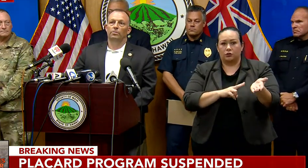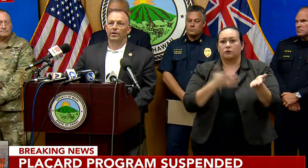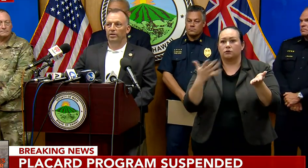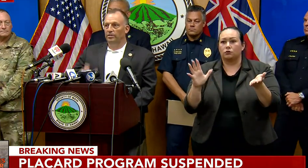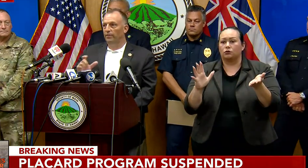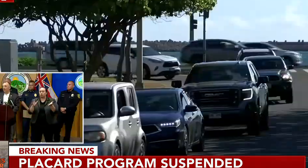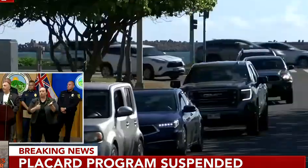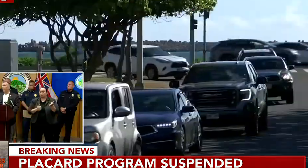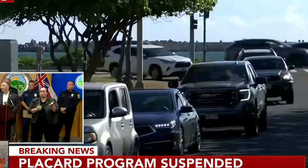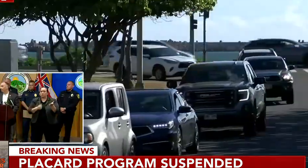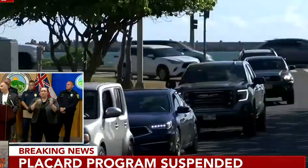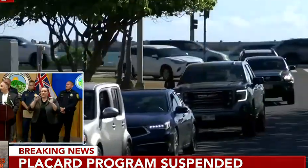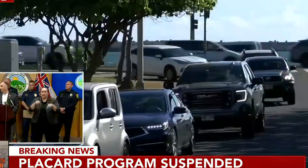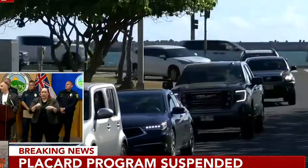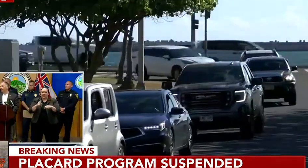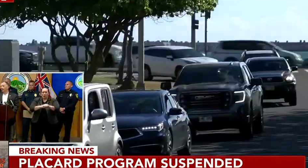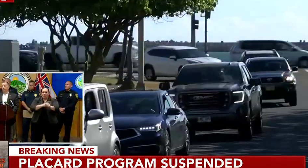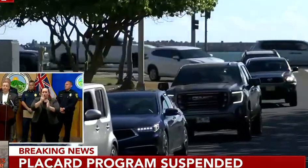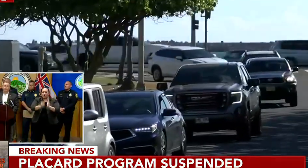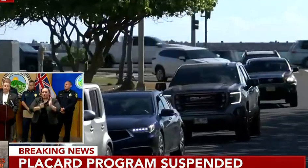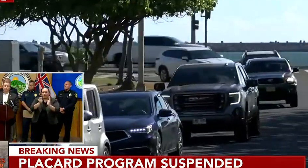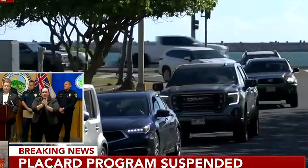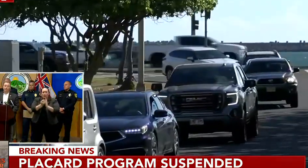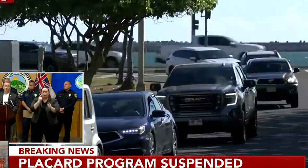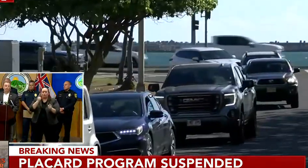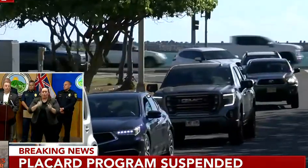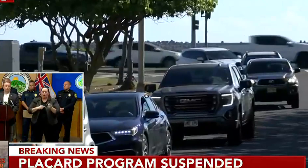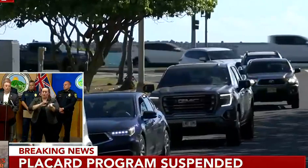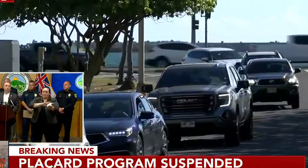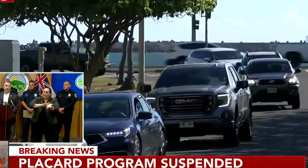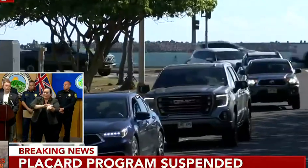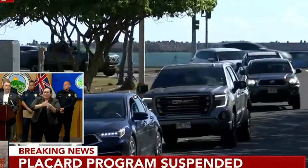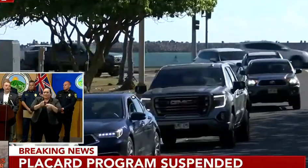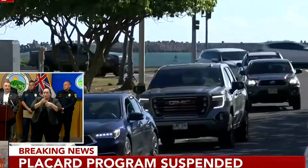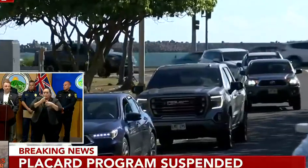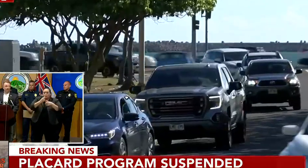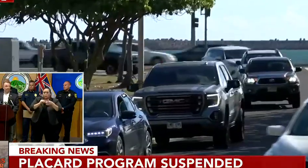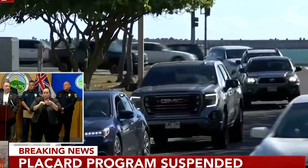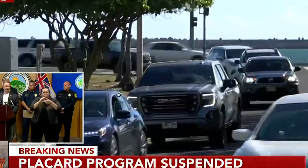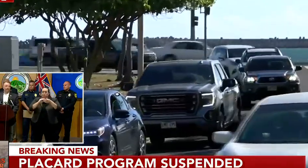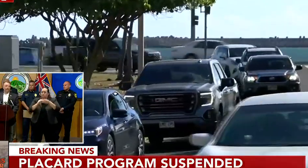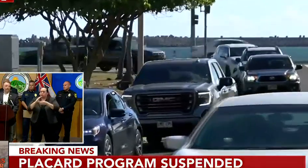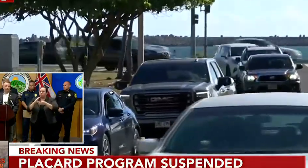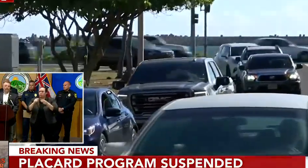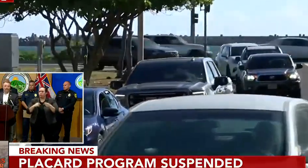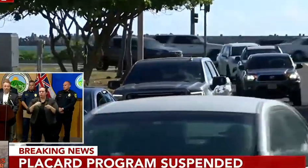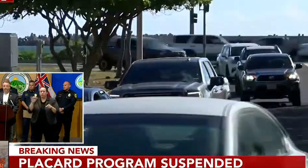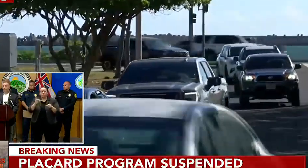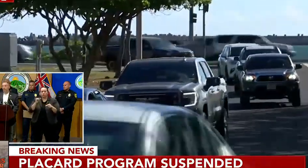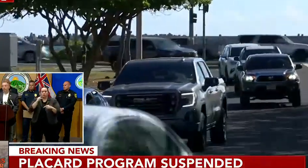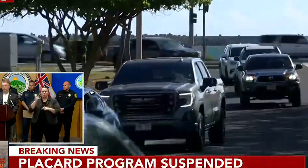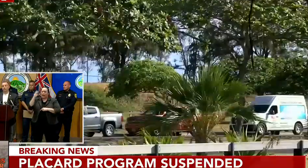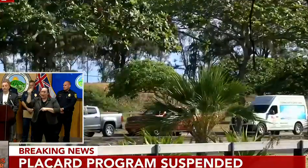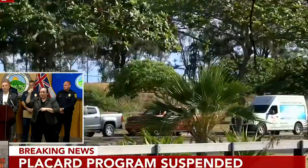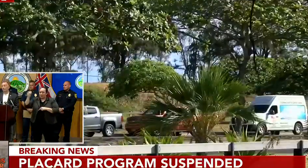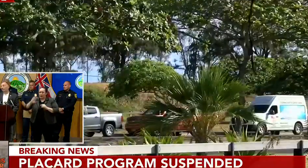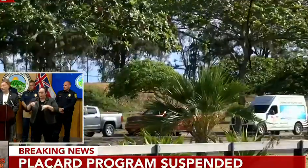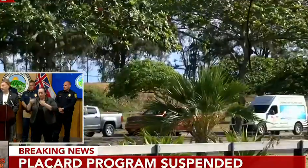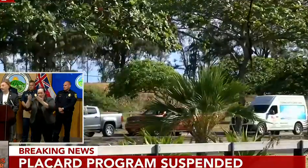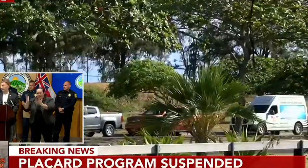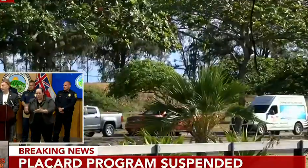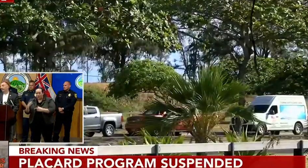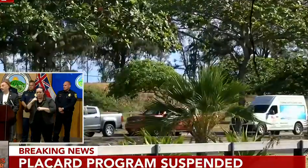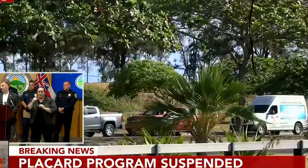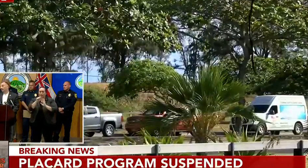longer periods of their medications if they need them. We've also allowed outside providers, physicians and nurses from outside the